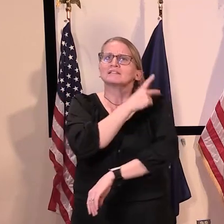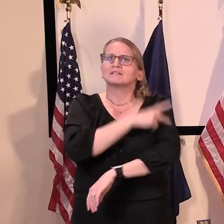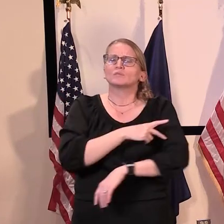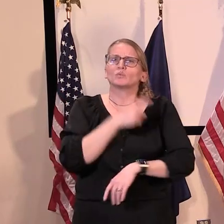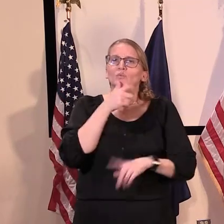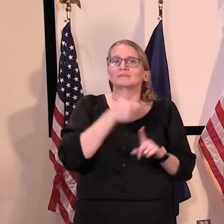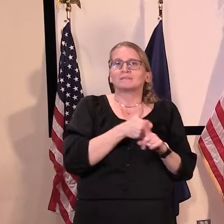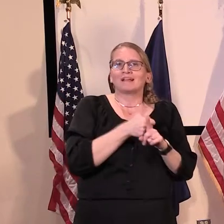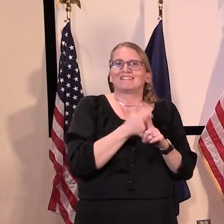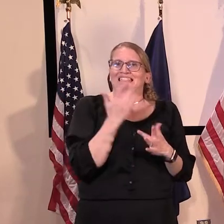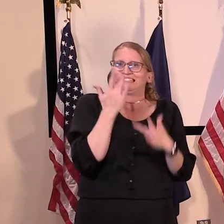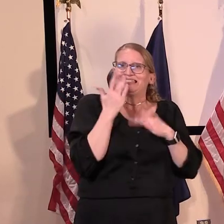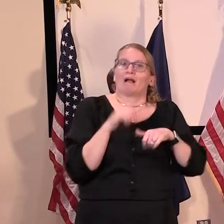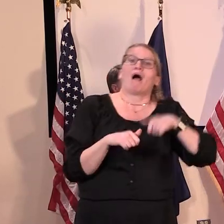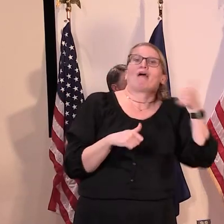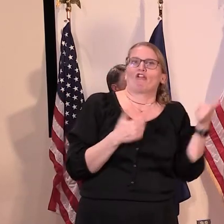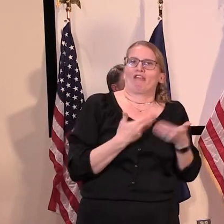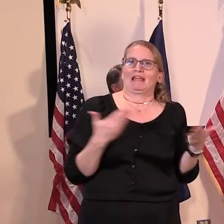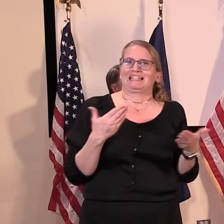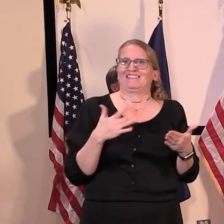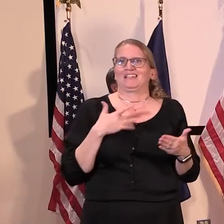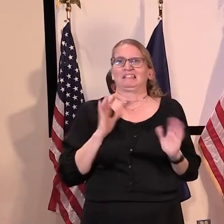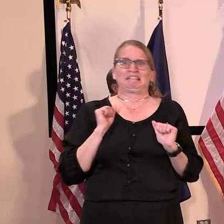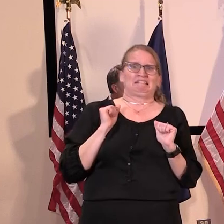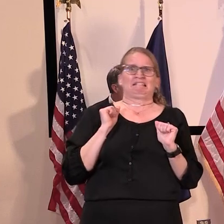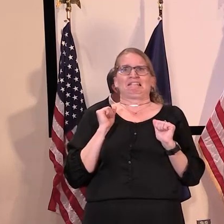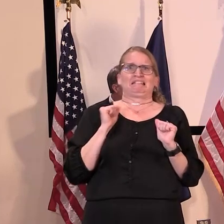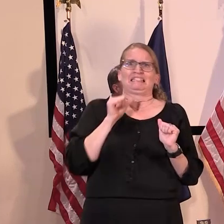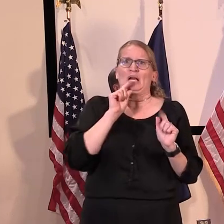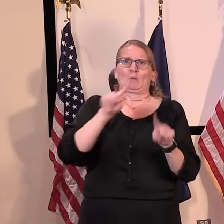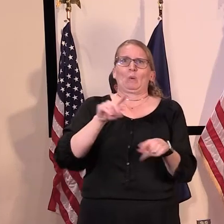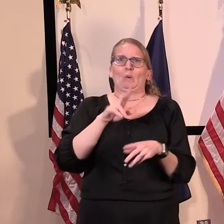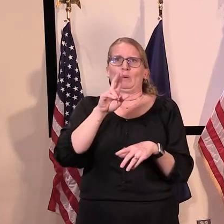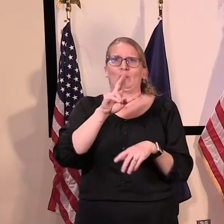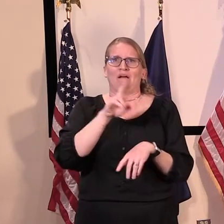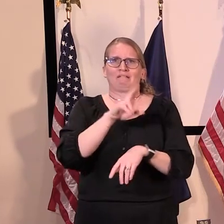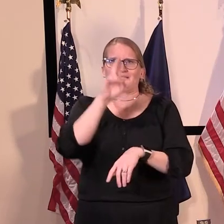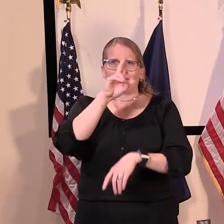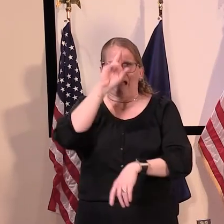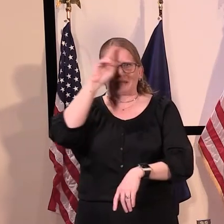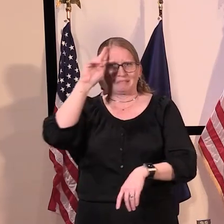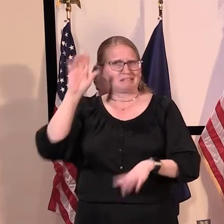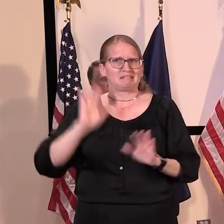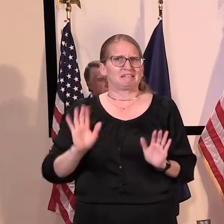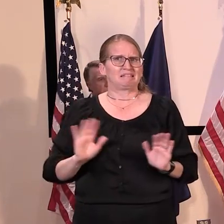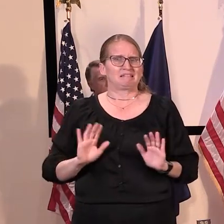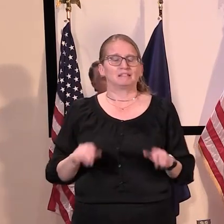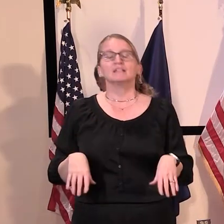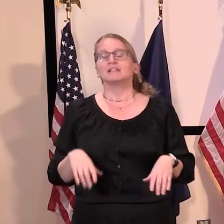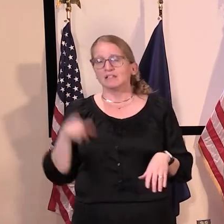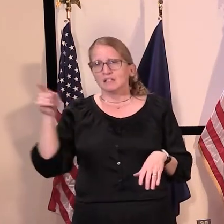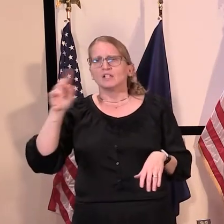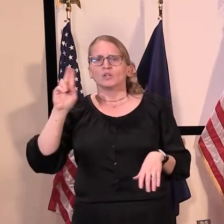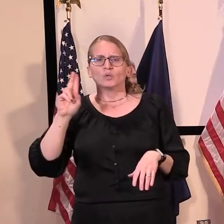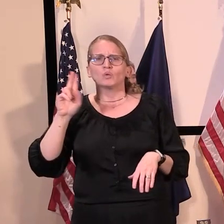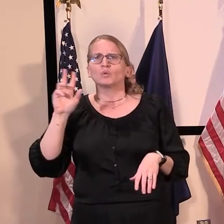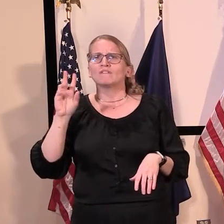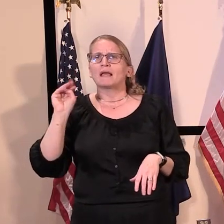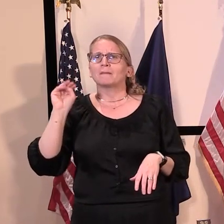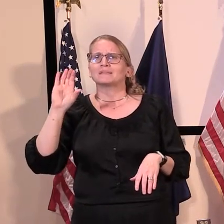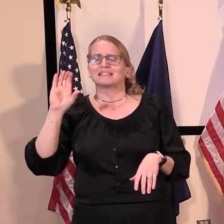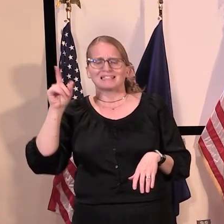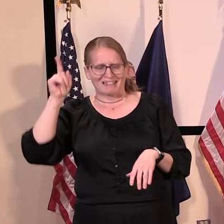hospital, uh, UVMMC, um, had a release yesterday about there hasn't been a, a positive case among